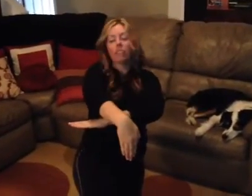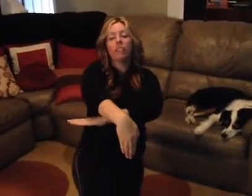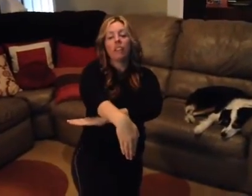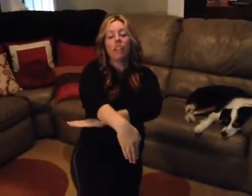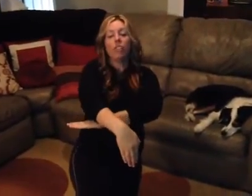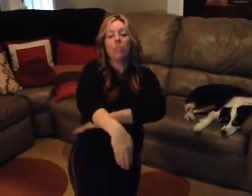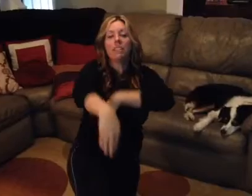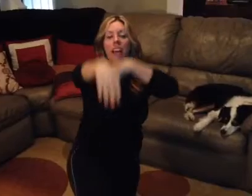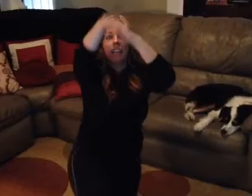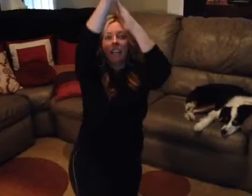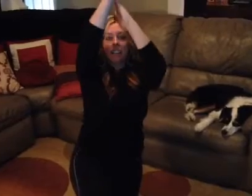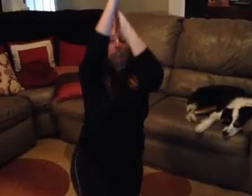and you know what divine is